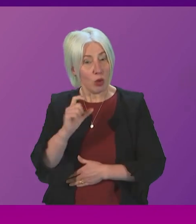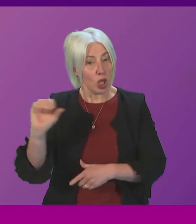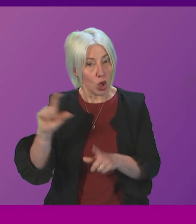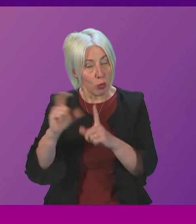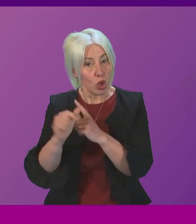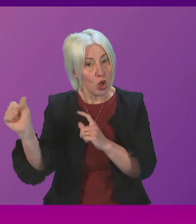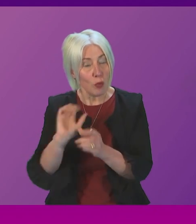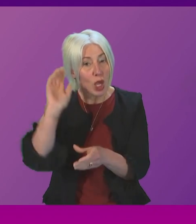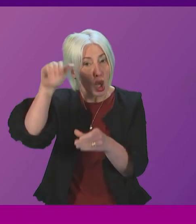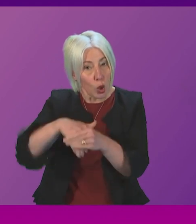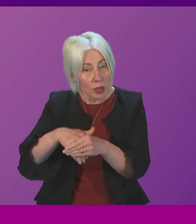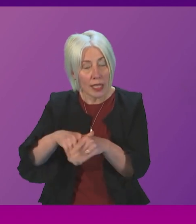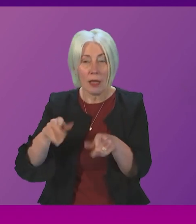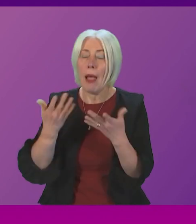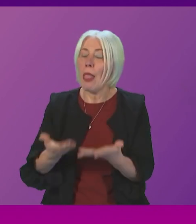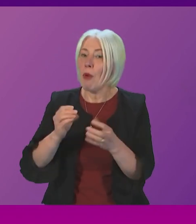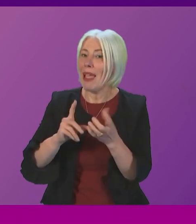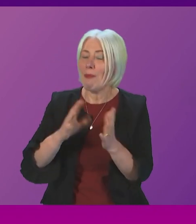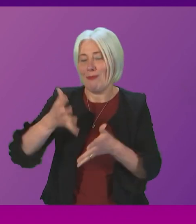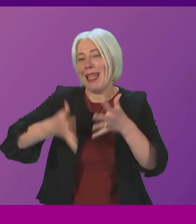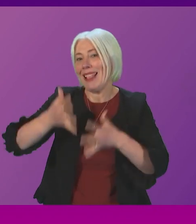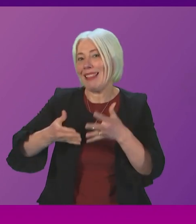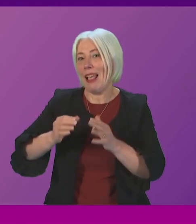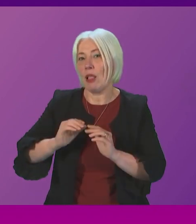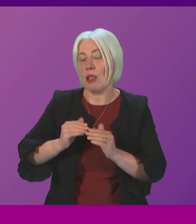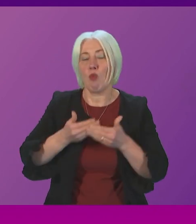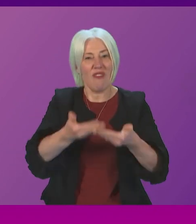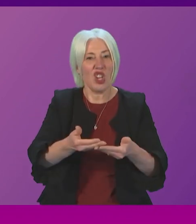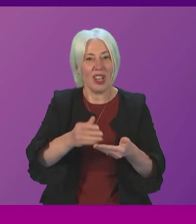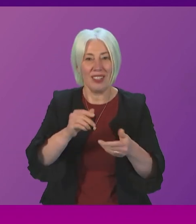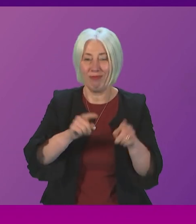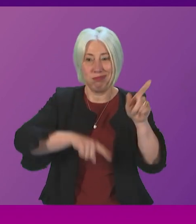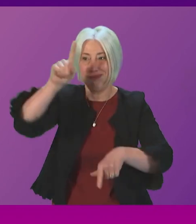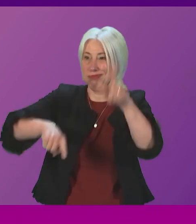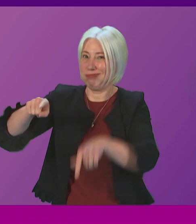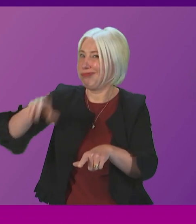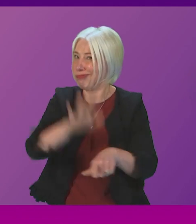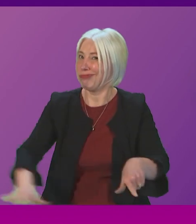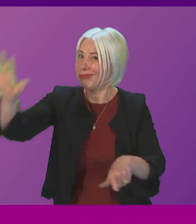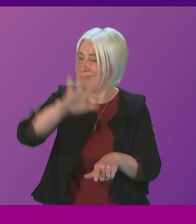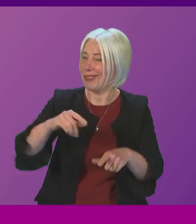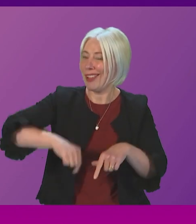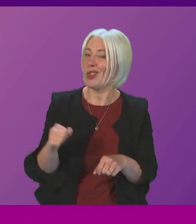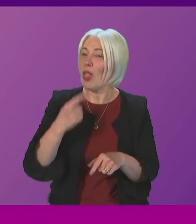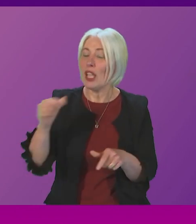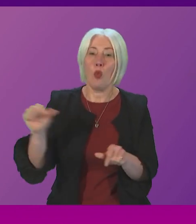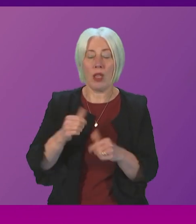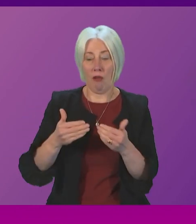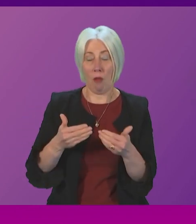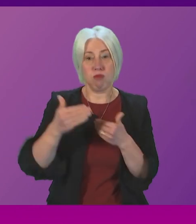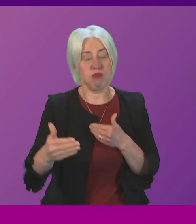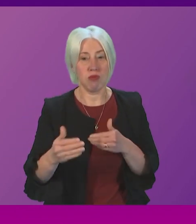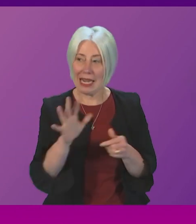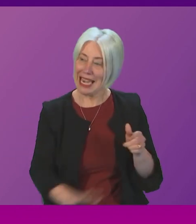and currently BSL provisions across Scotland can be a postcode lottery in Scotland we pride ourselves on being a progressive nation on